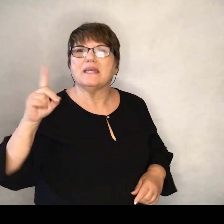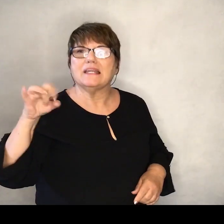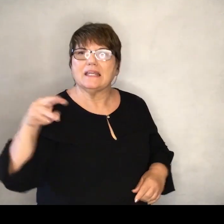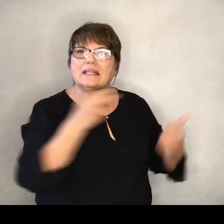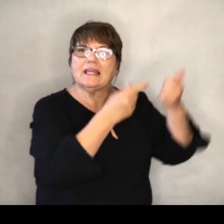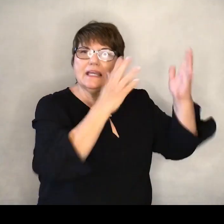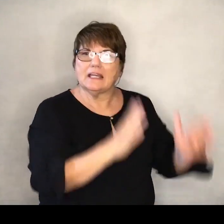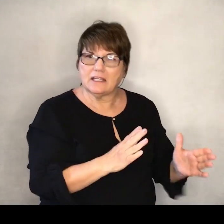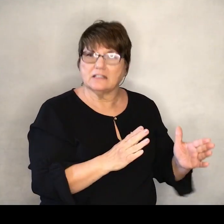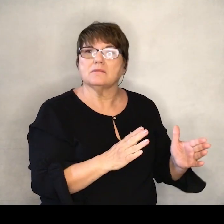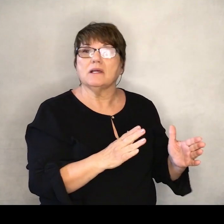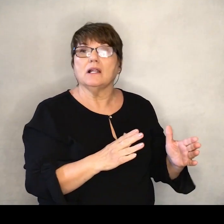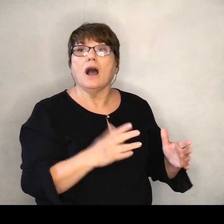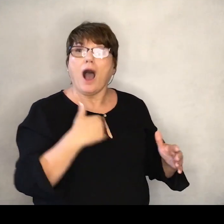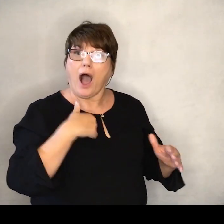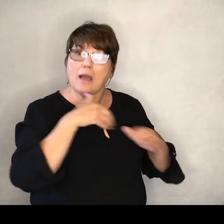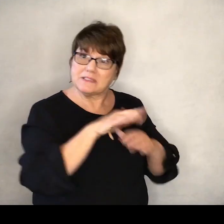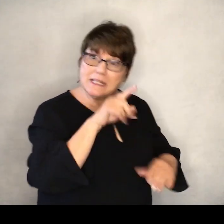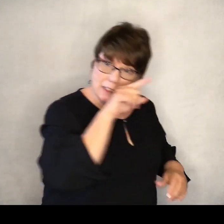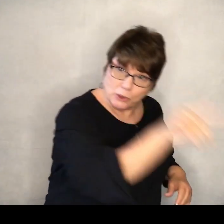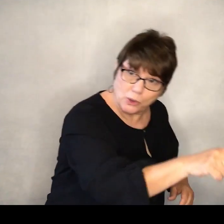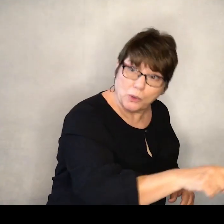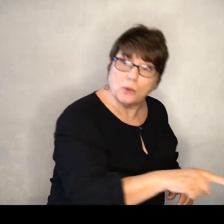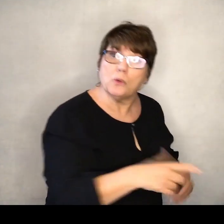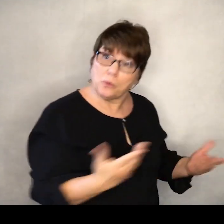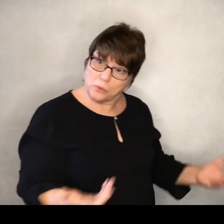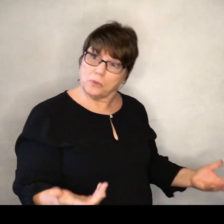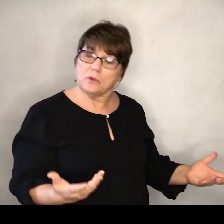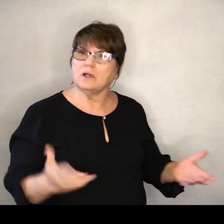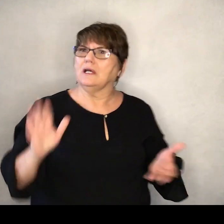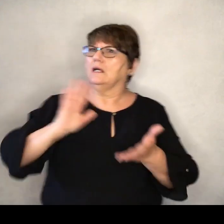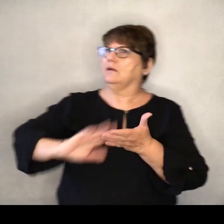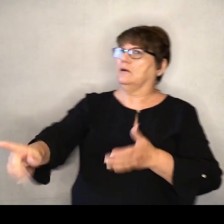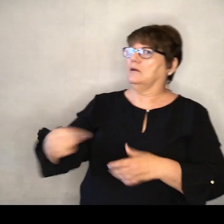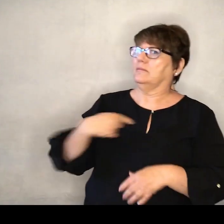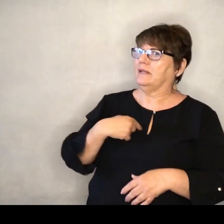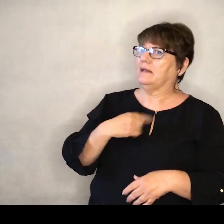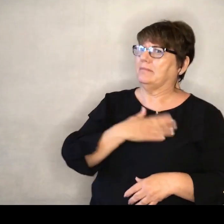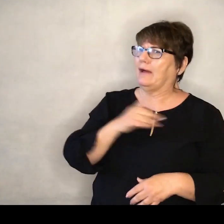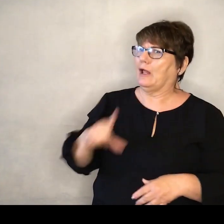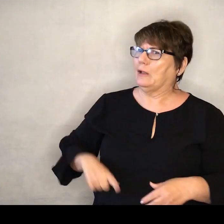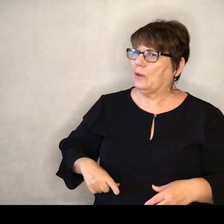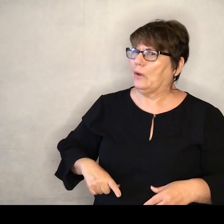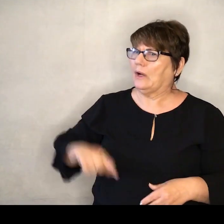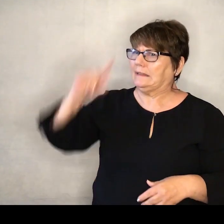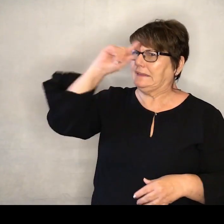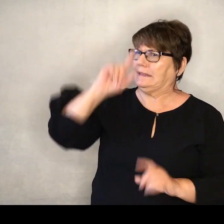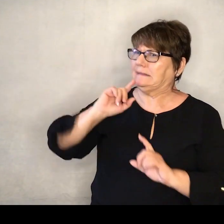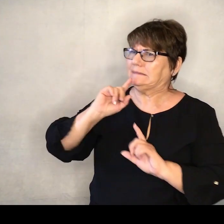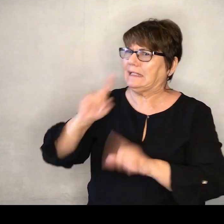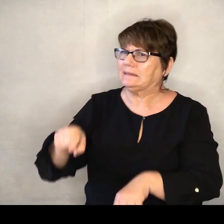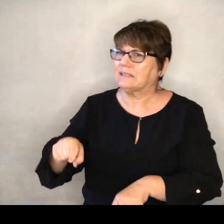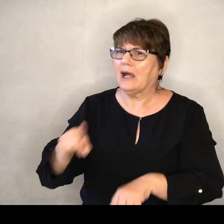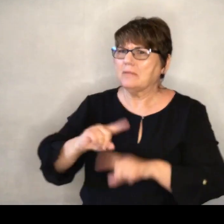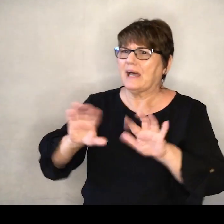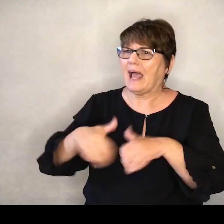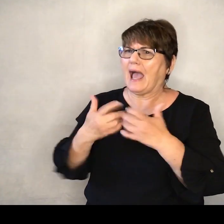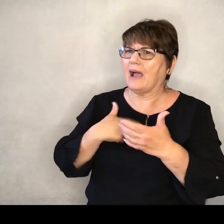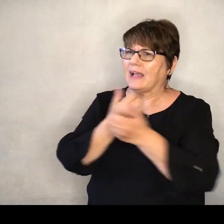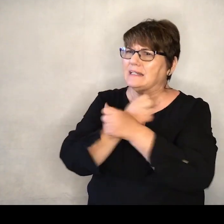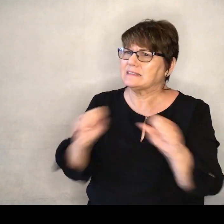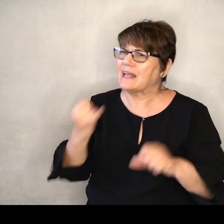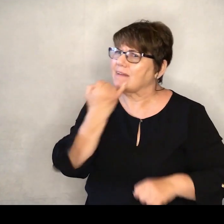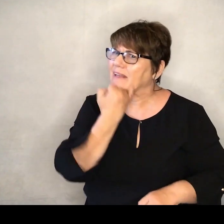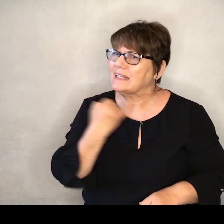Am I not sending you? Pardon me, my lord, Gideon replied. But how can I save